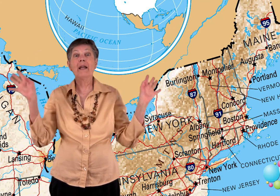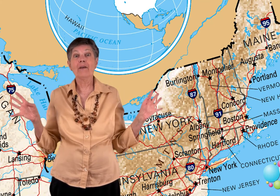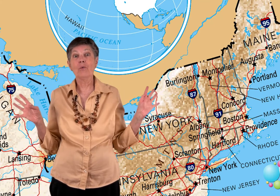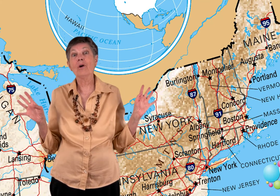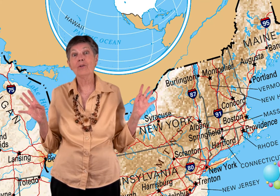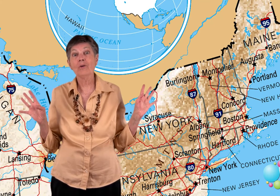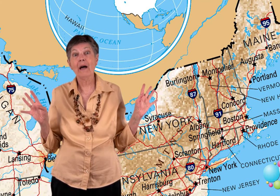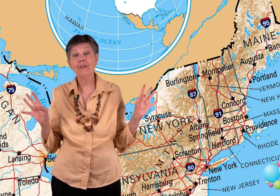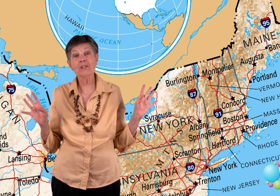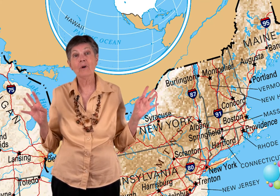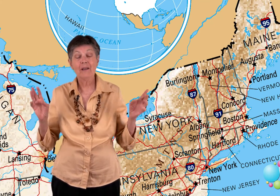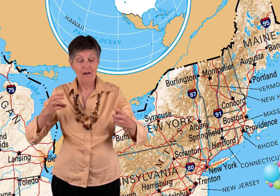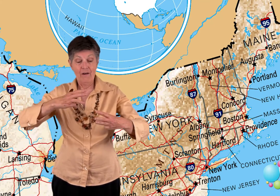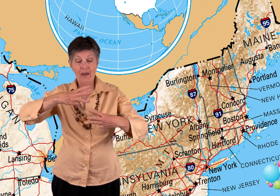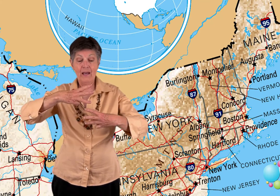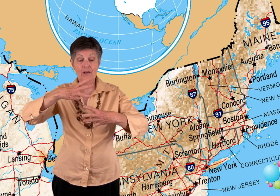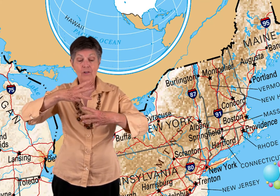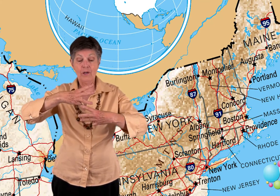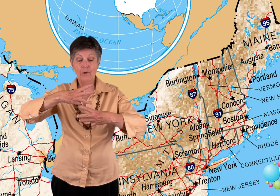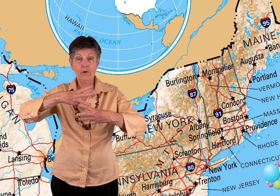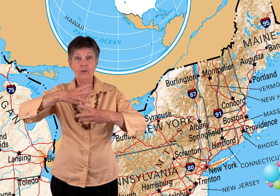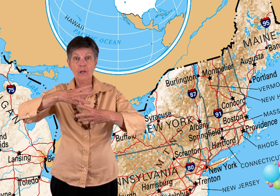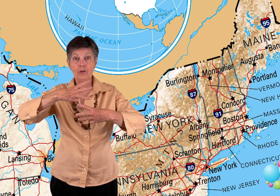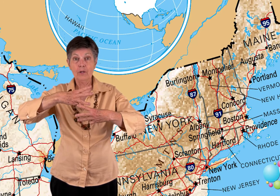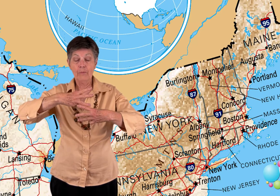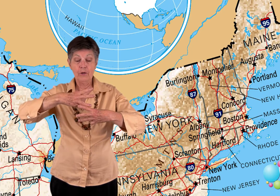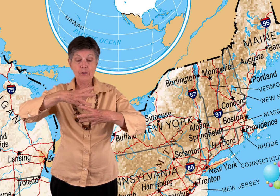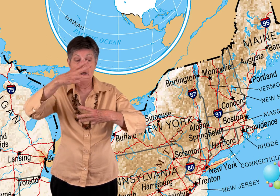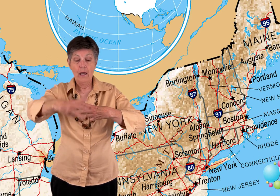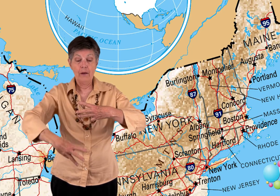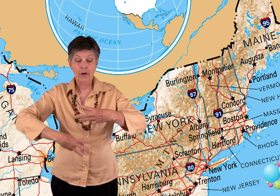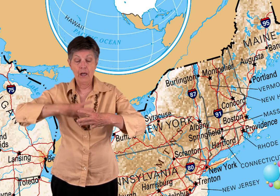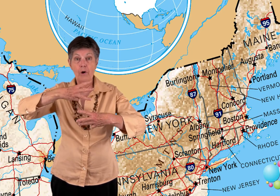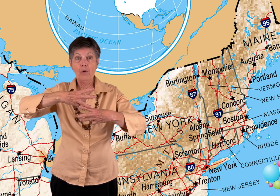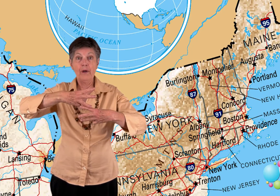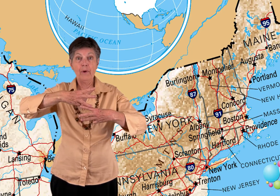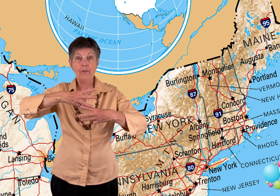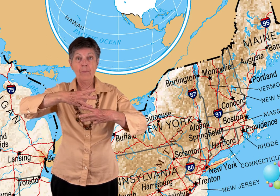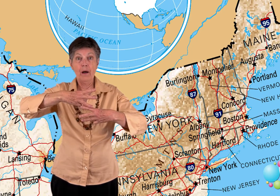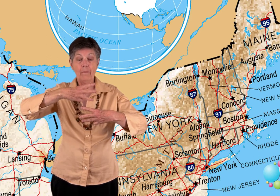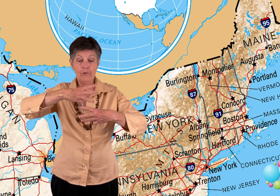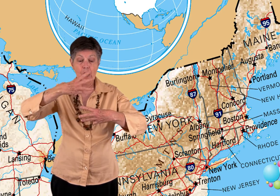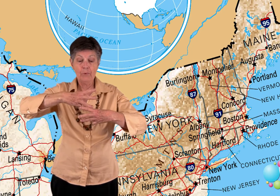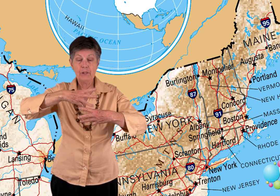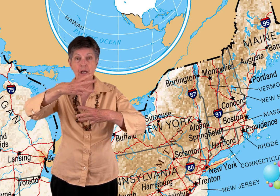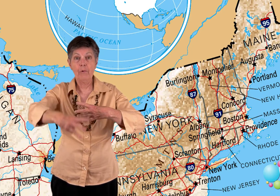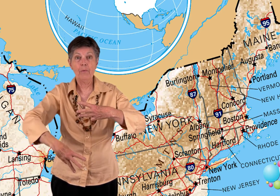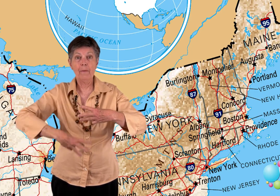in the world knew about this one, okay? So, here we go, two W's, and you're going to come all the way around, the top one's going to come all the way